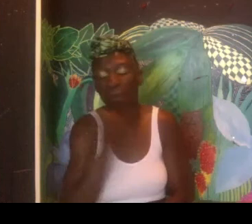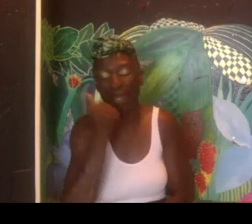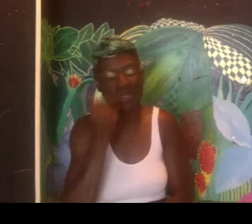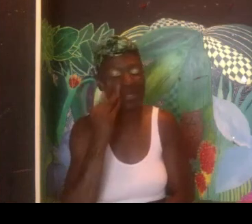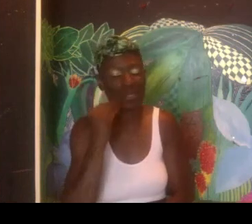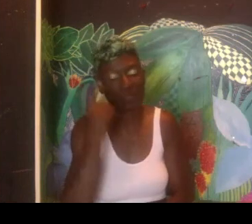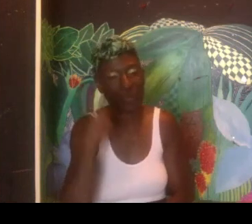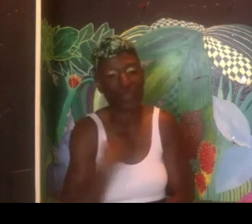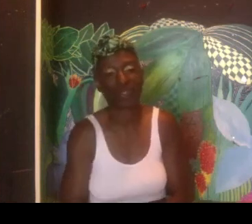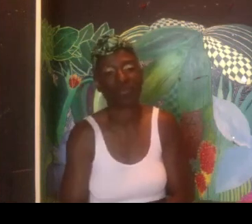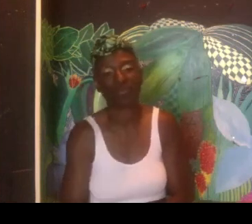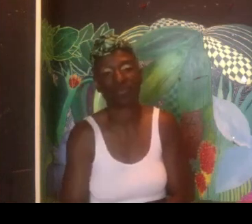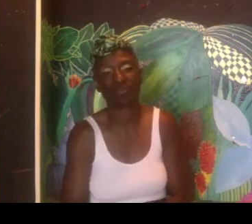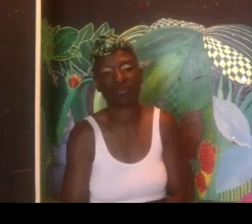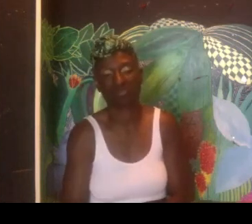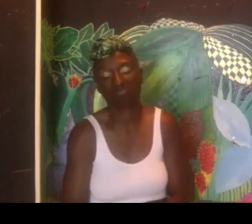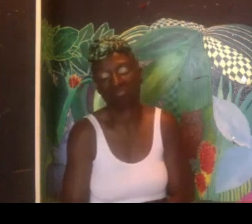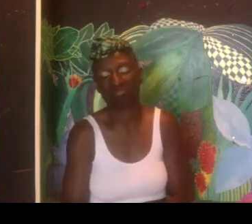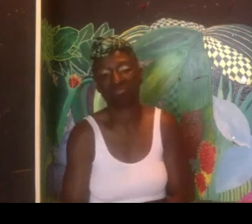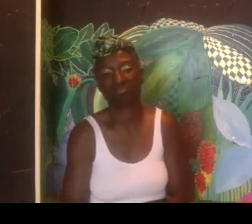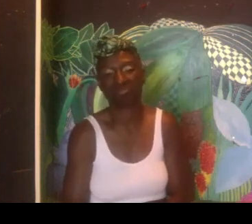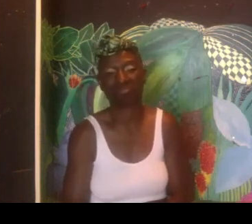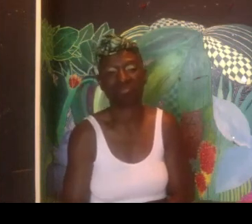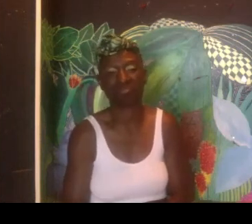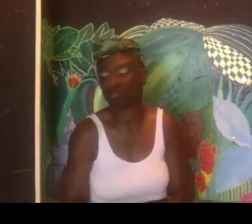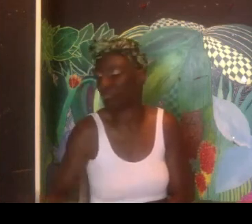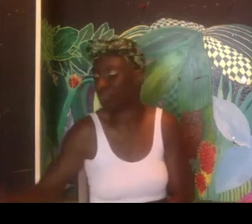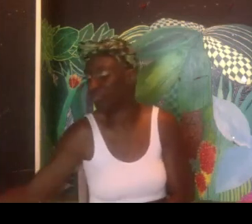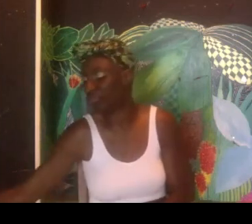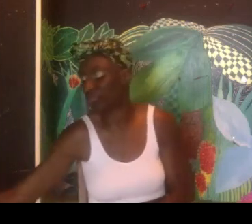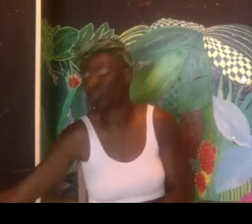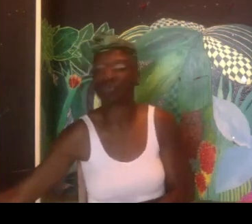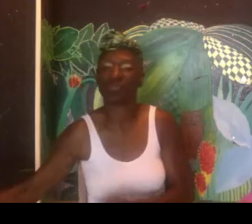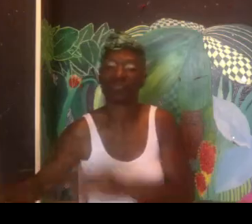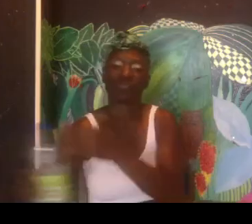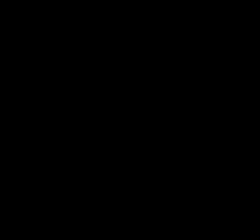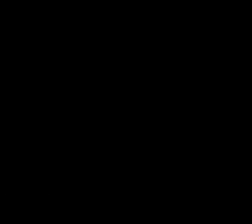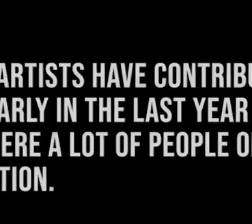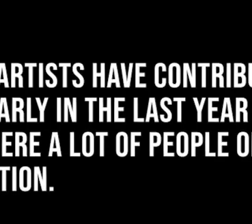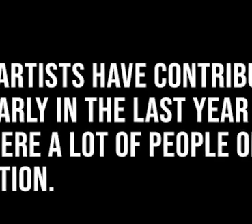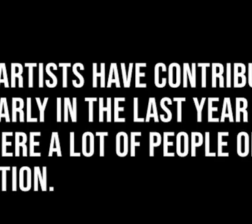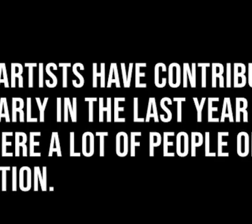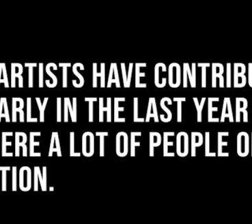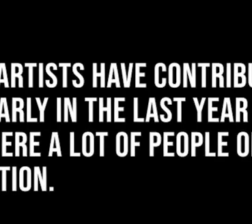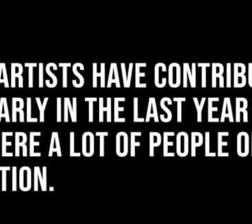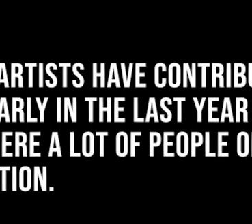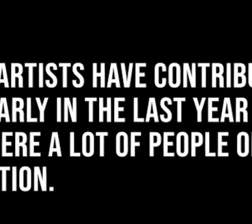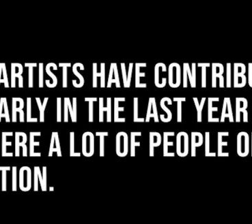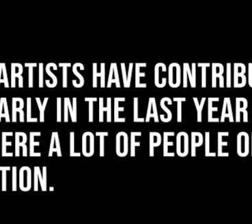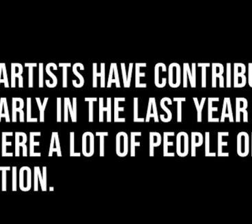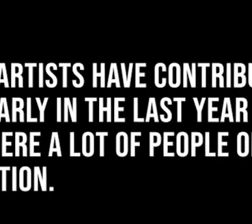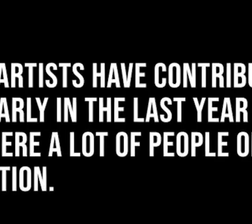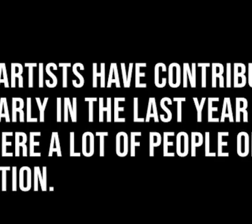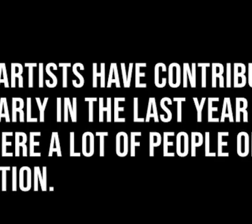uh, like-minded and similar experiences. So, that was the best experience for me. And how do you think,